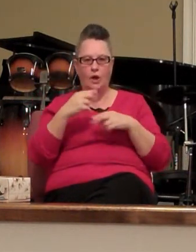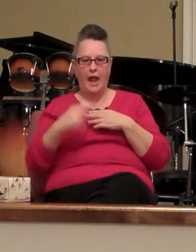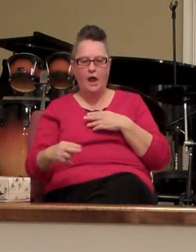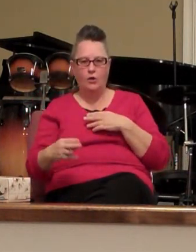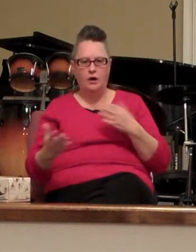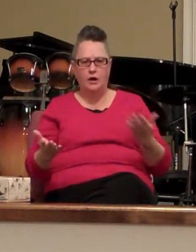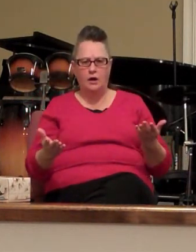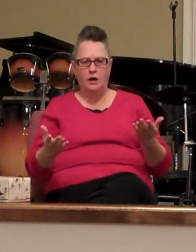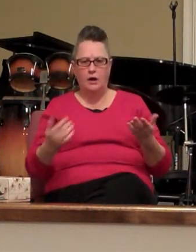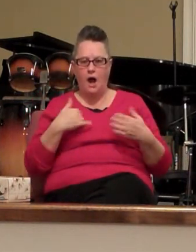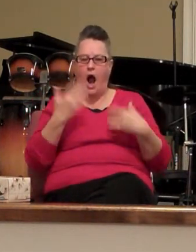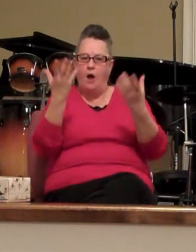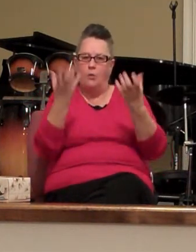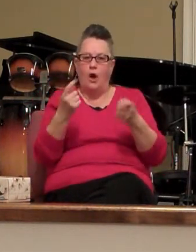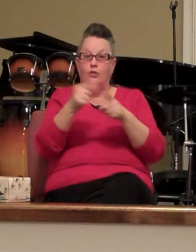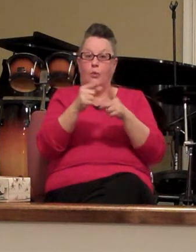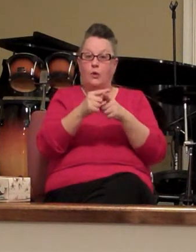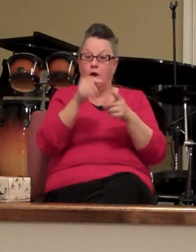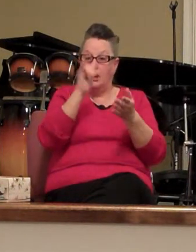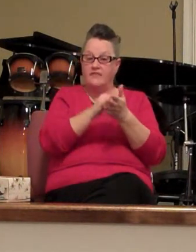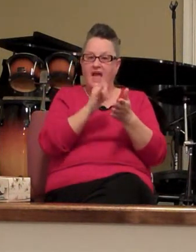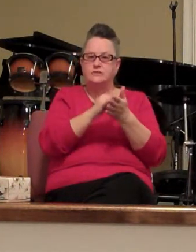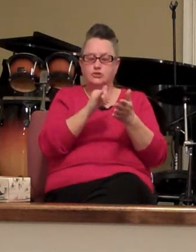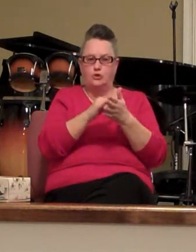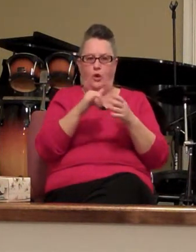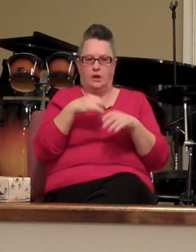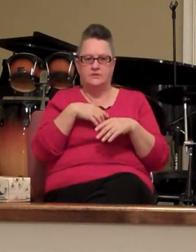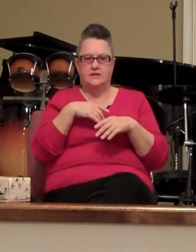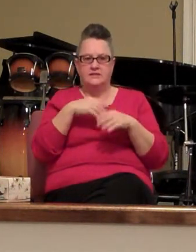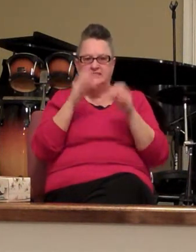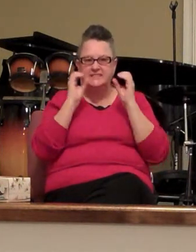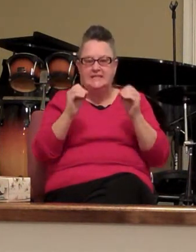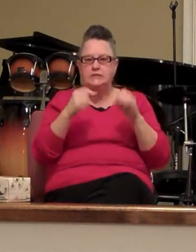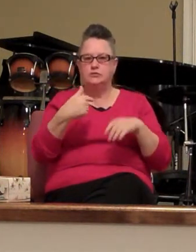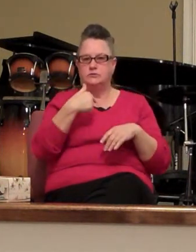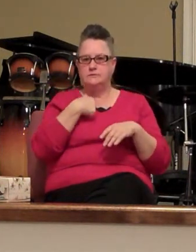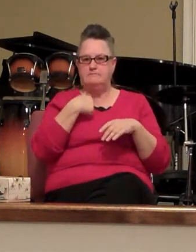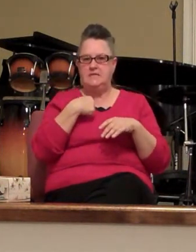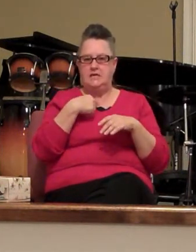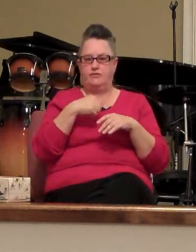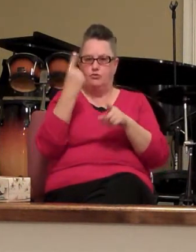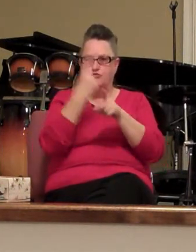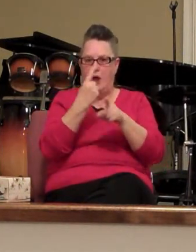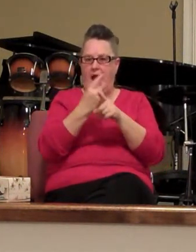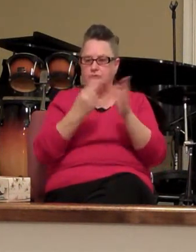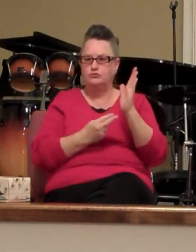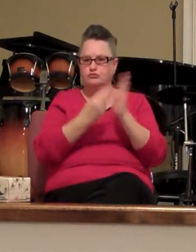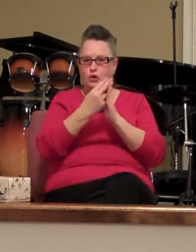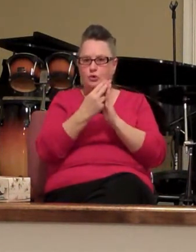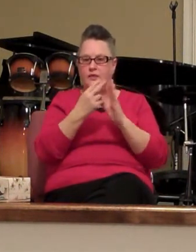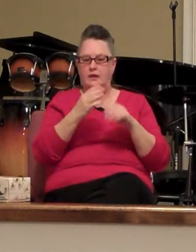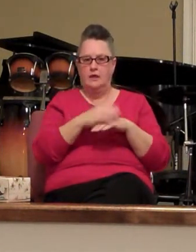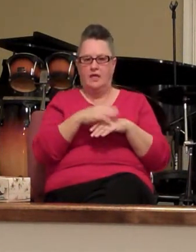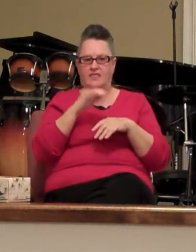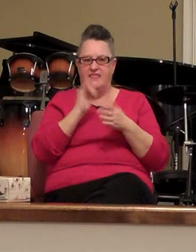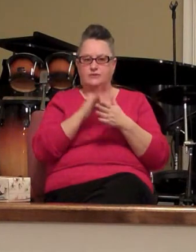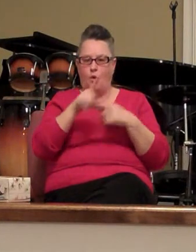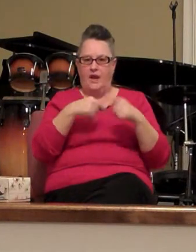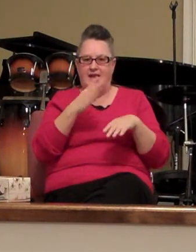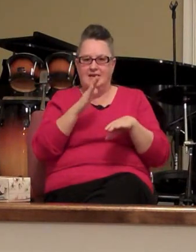I want the word that's going to skin my knees it's going to peel back my shins every now and then and it's going